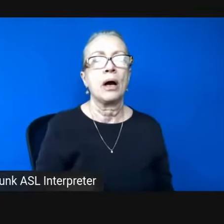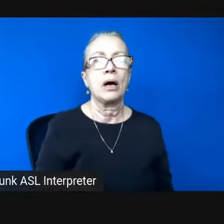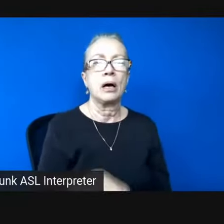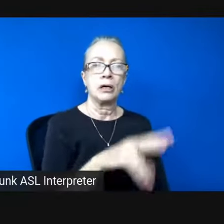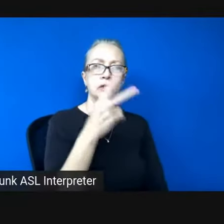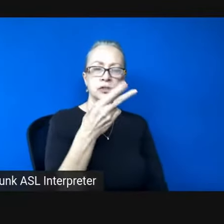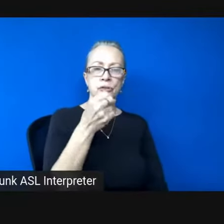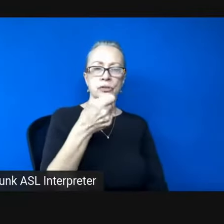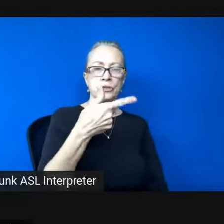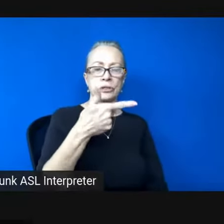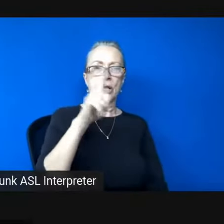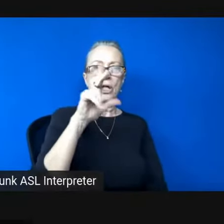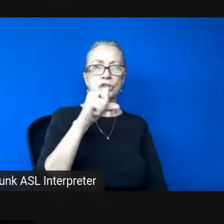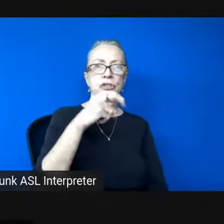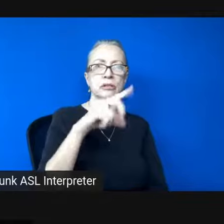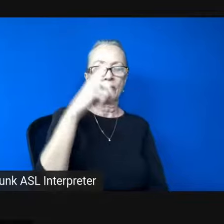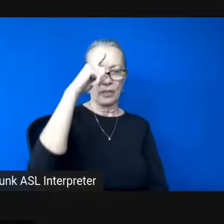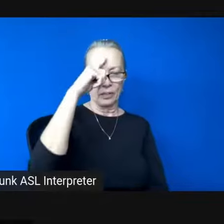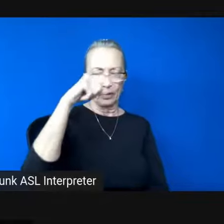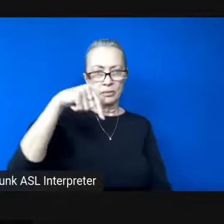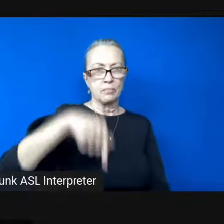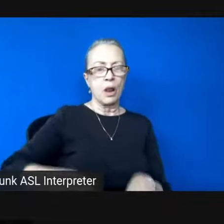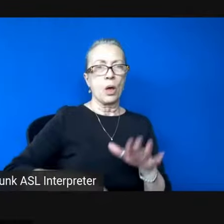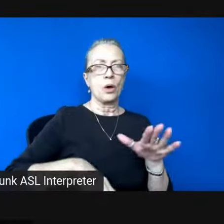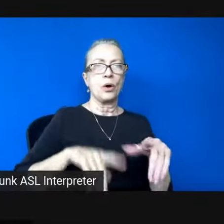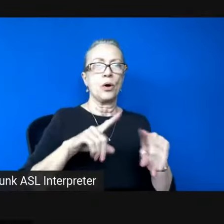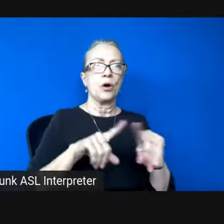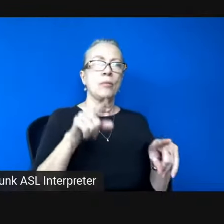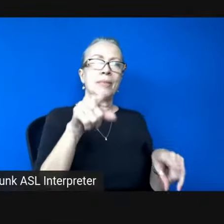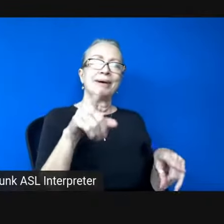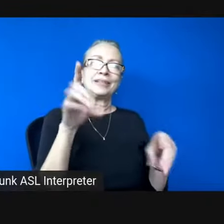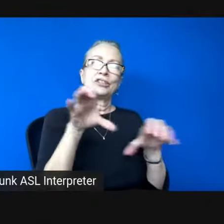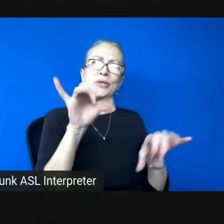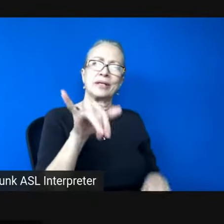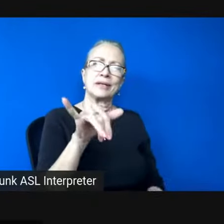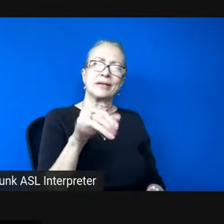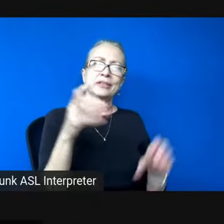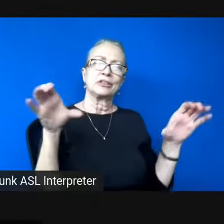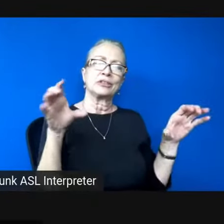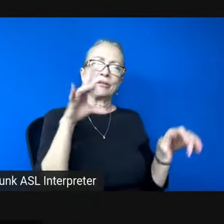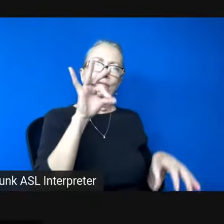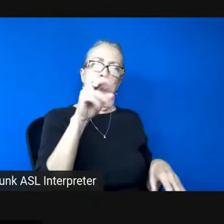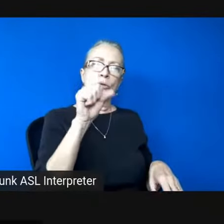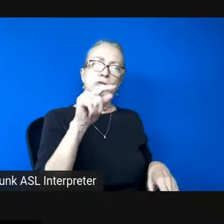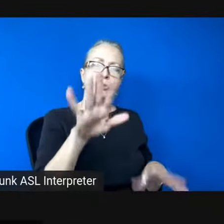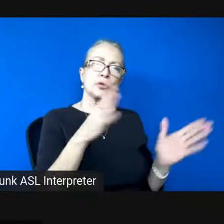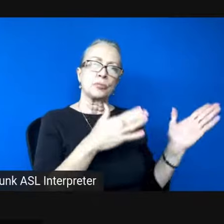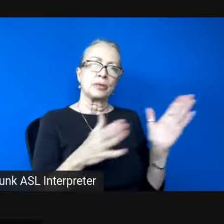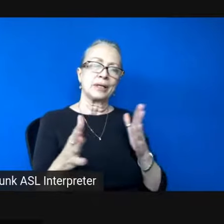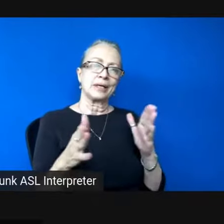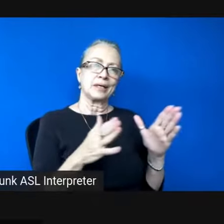foot below but there it goes doing the frost of your plan star witness to original